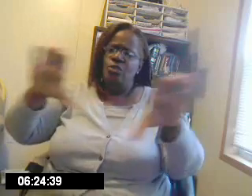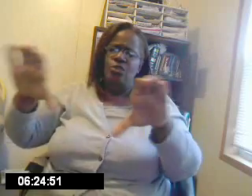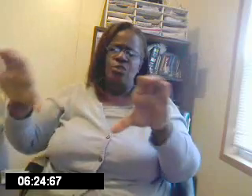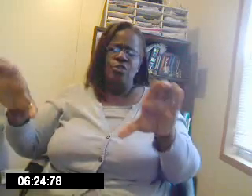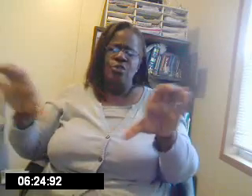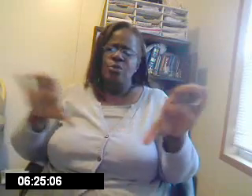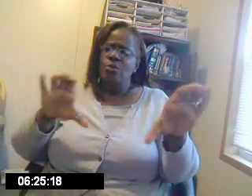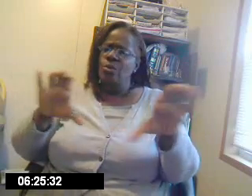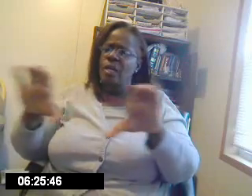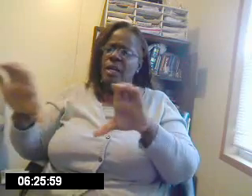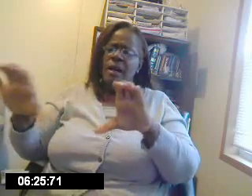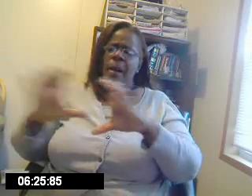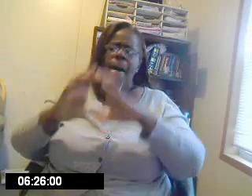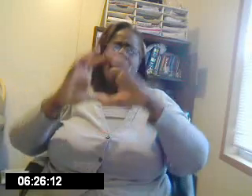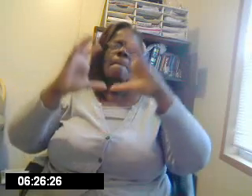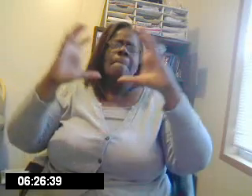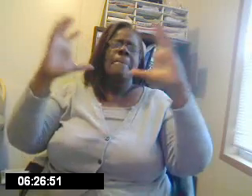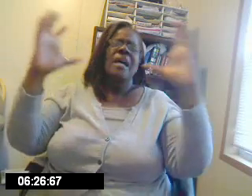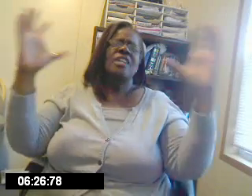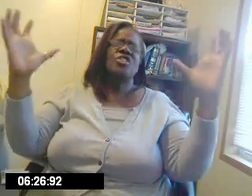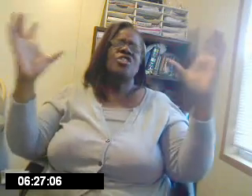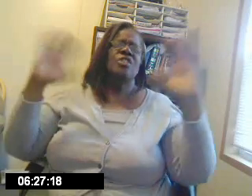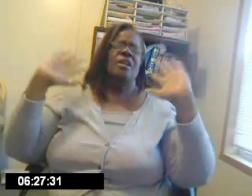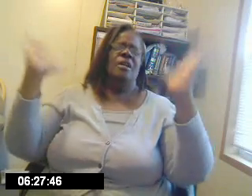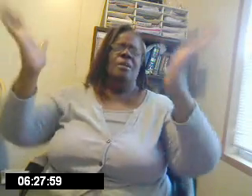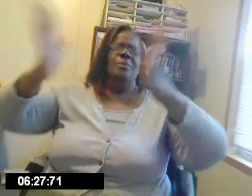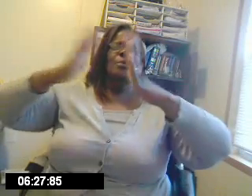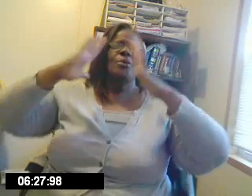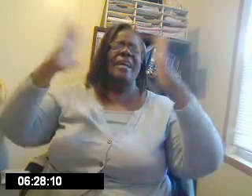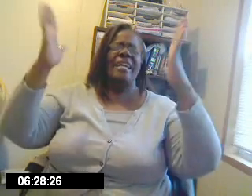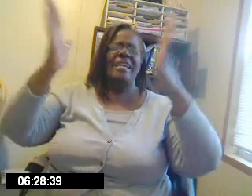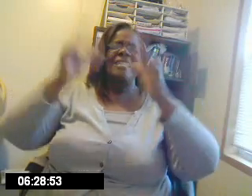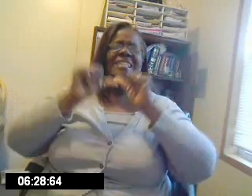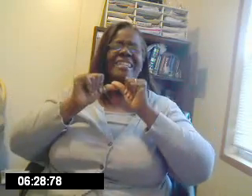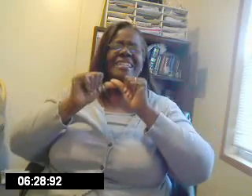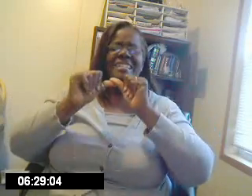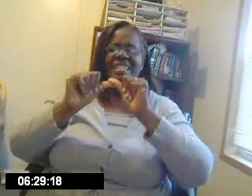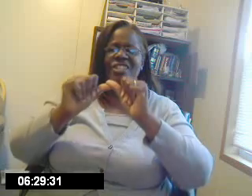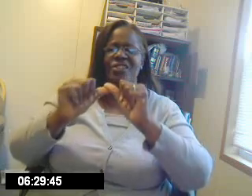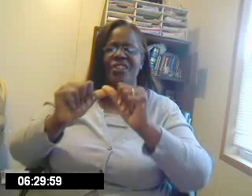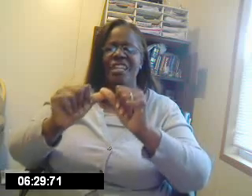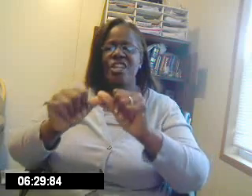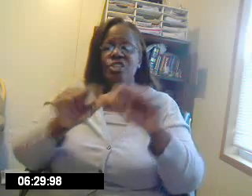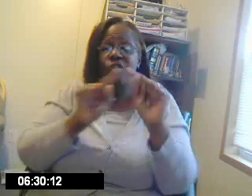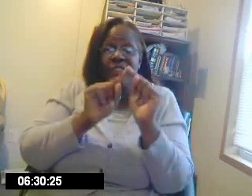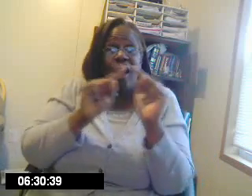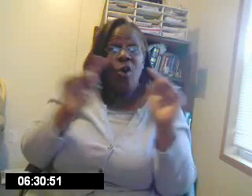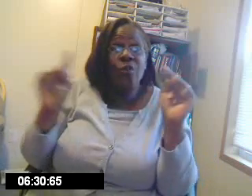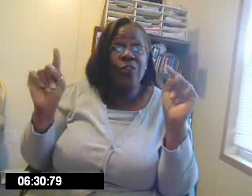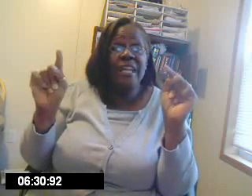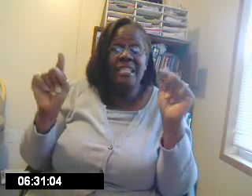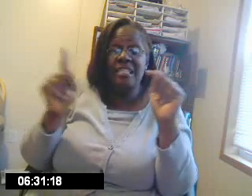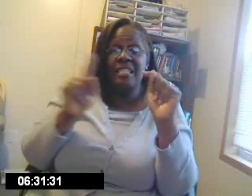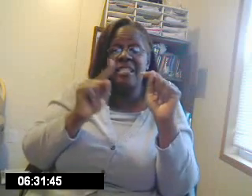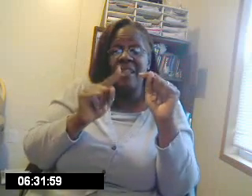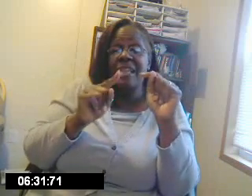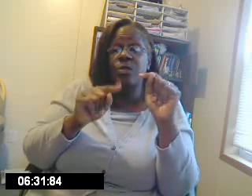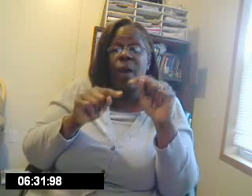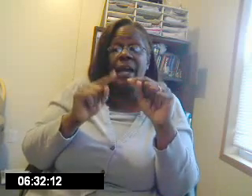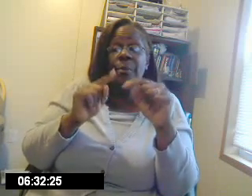Do. Much. Praise. Continue. So, for that whole phrase it says. That's why I